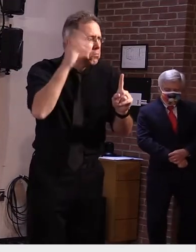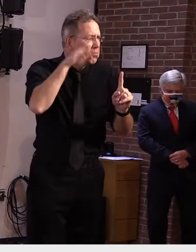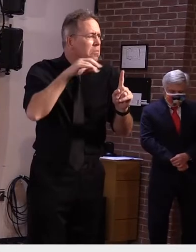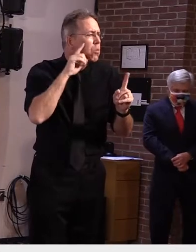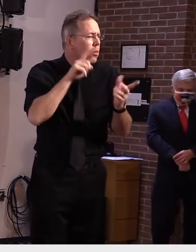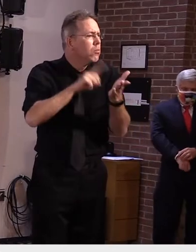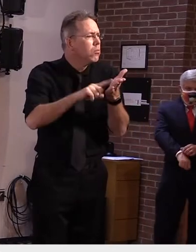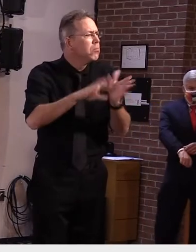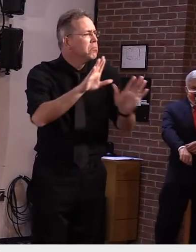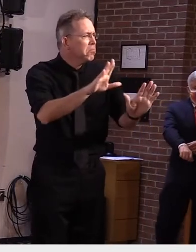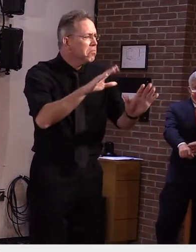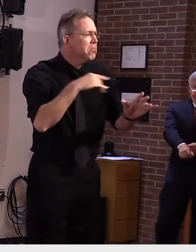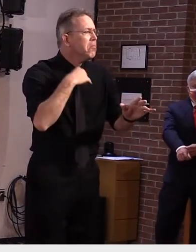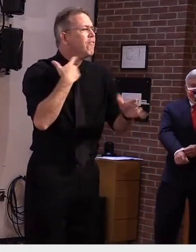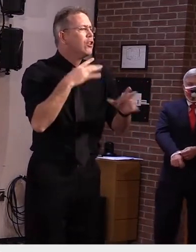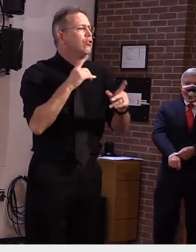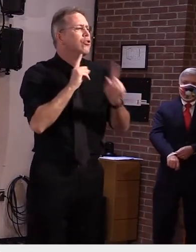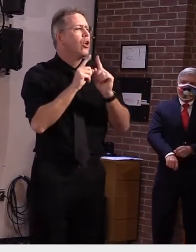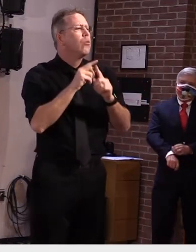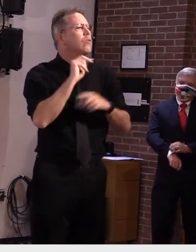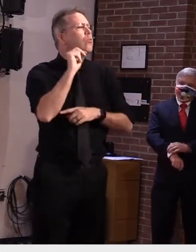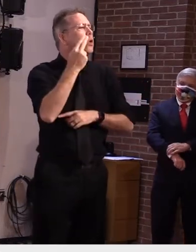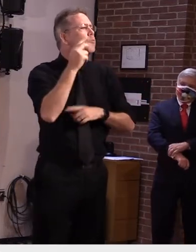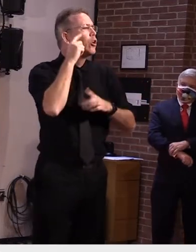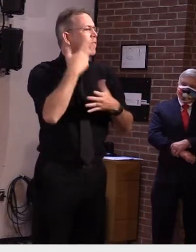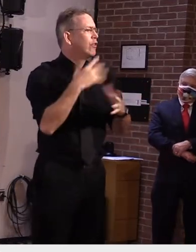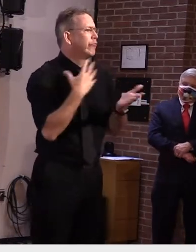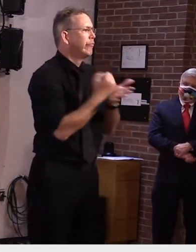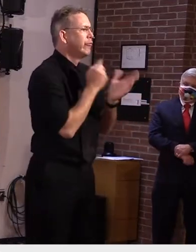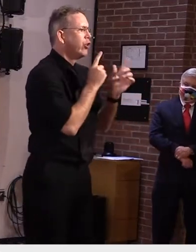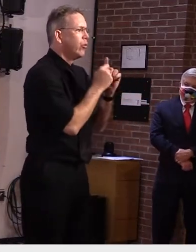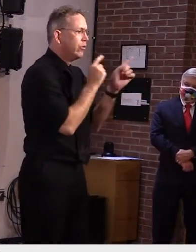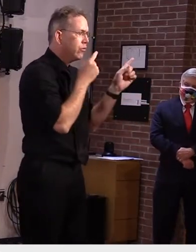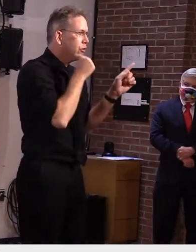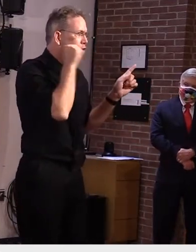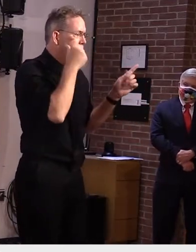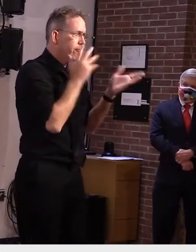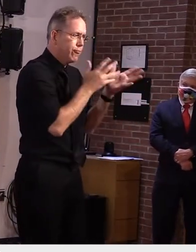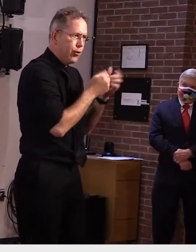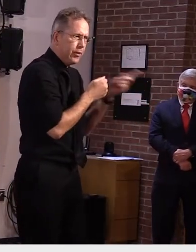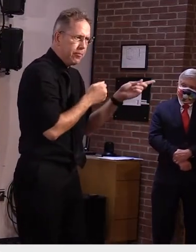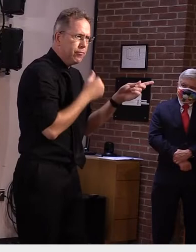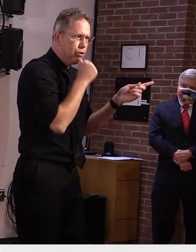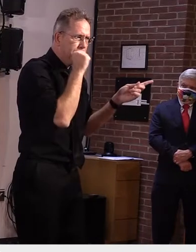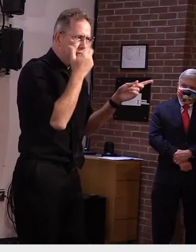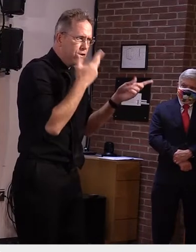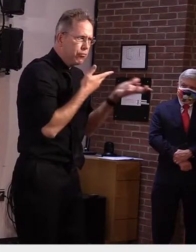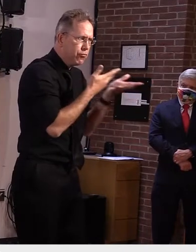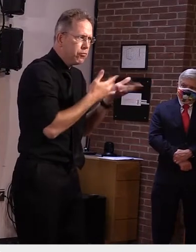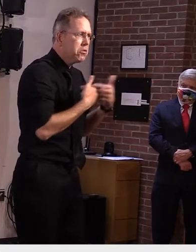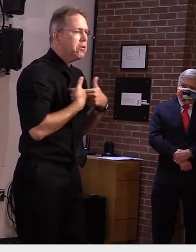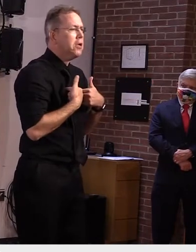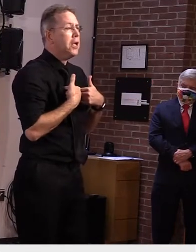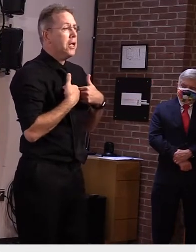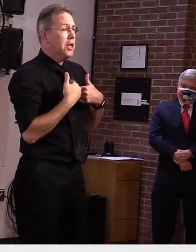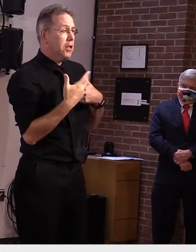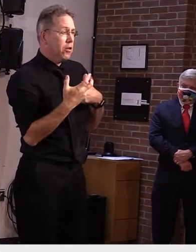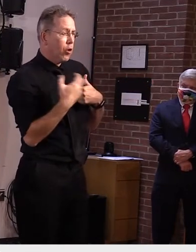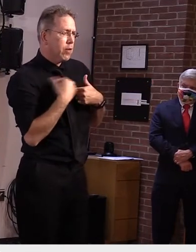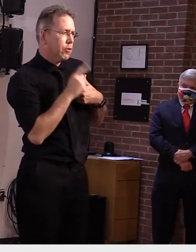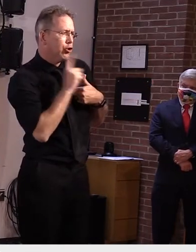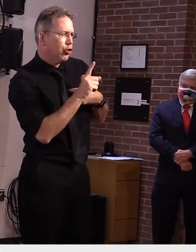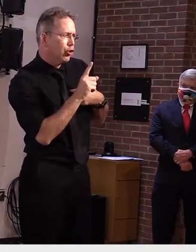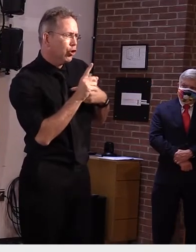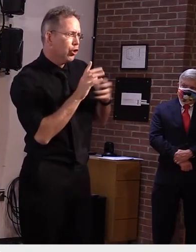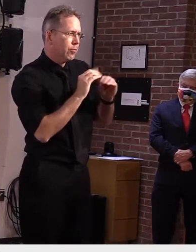had announced it, about what they were going to do. Now, New Hampshire, just so that we put this in relative